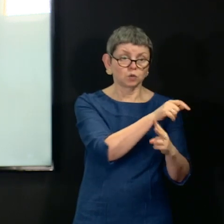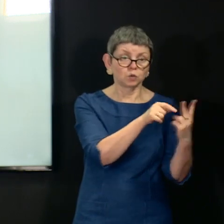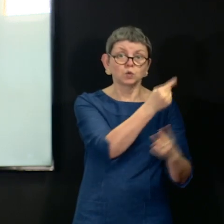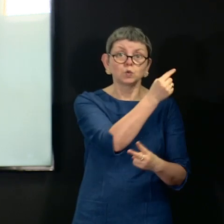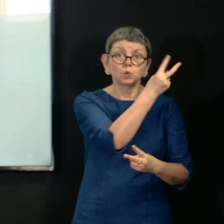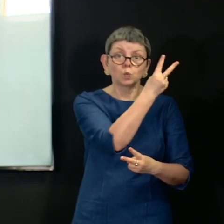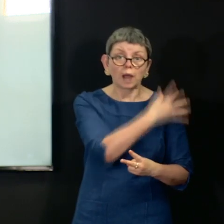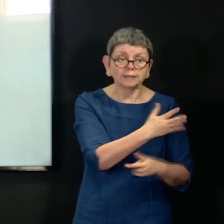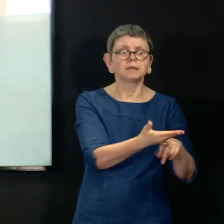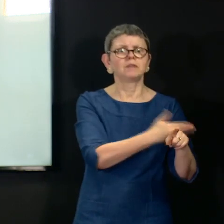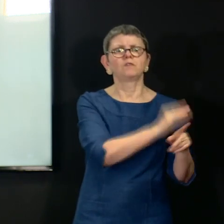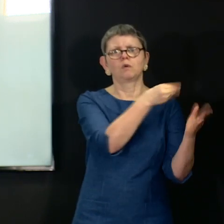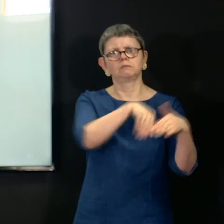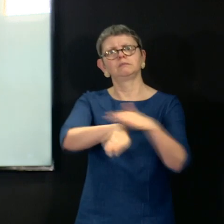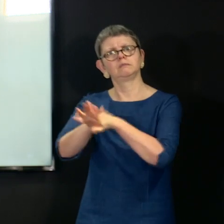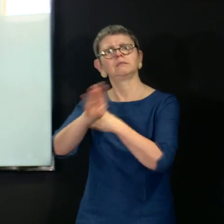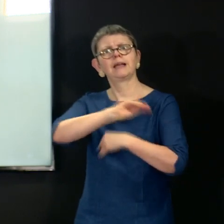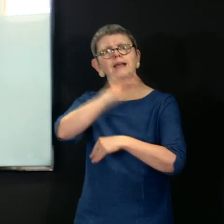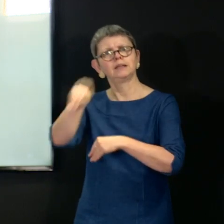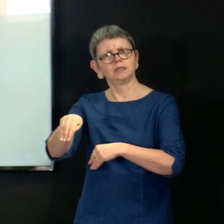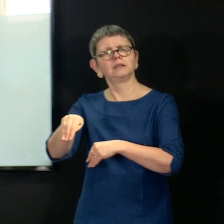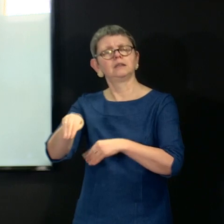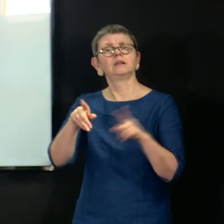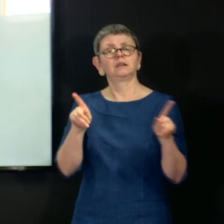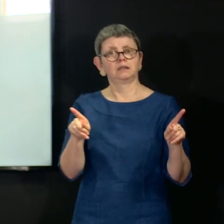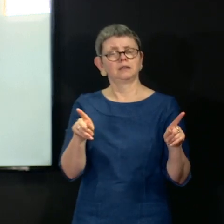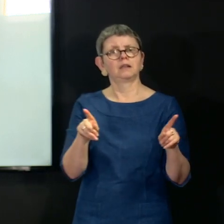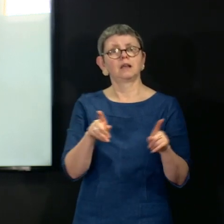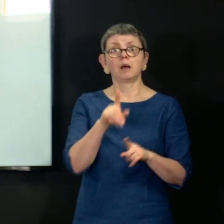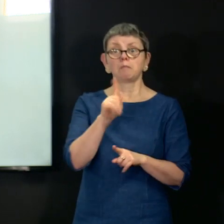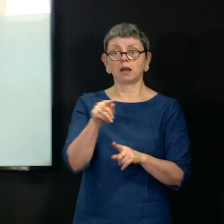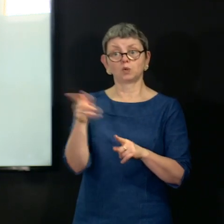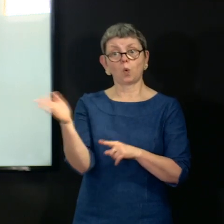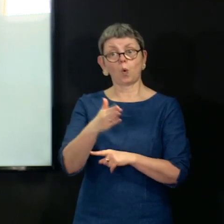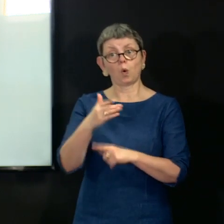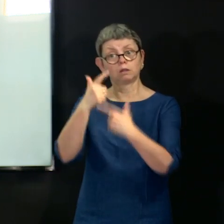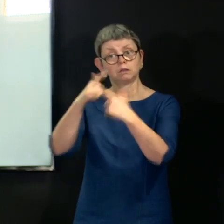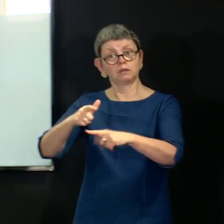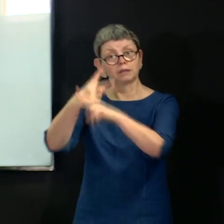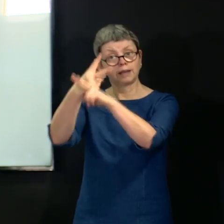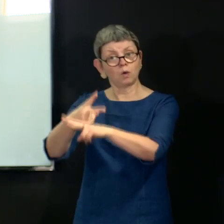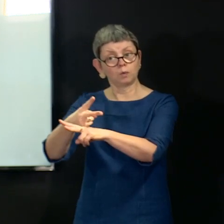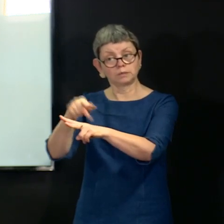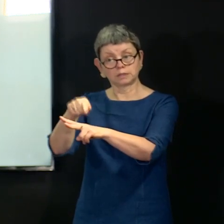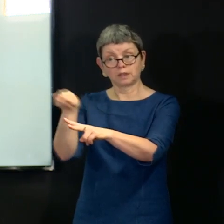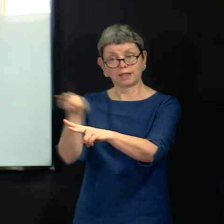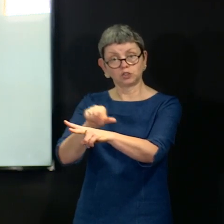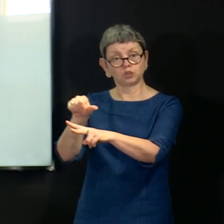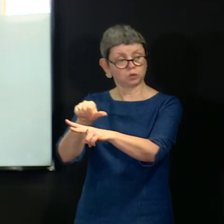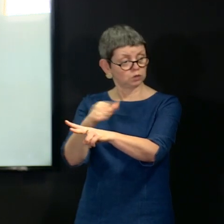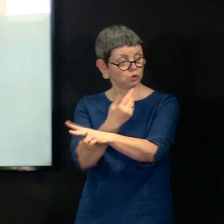should be tested. But what care homes should be doing, and this is clear, is the person who is admitted